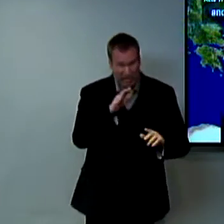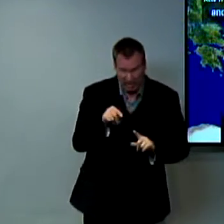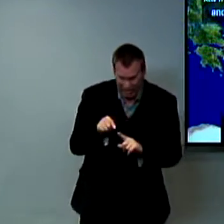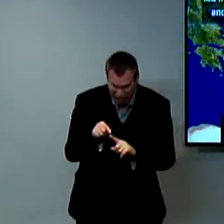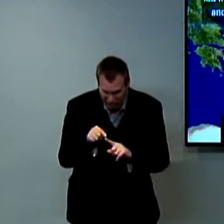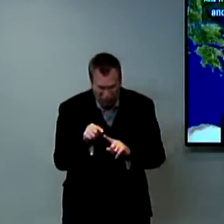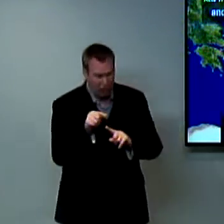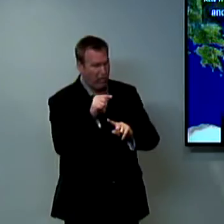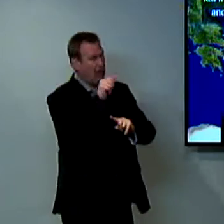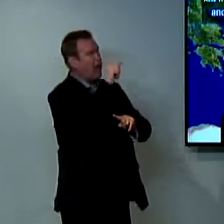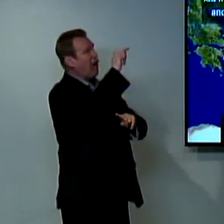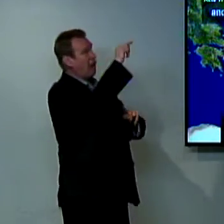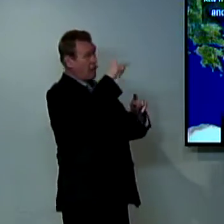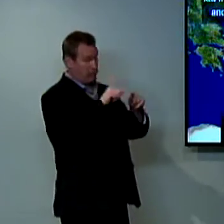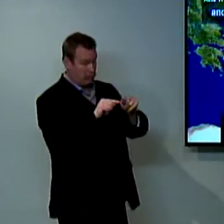what an awful time that that was